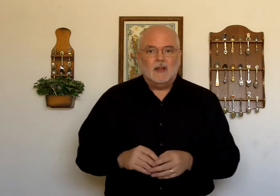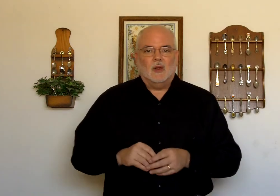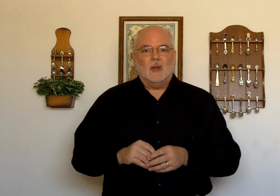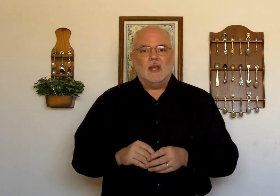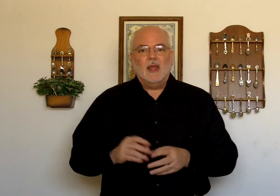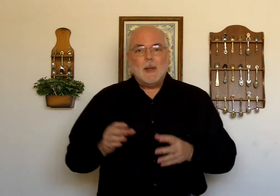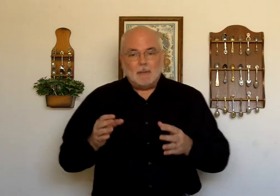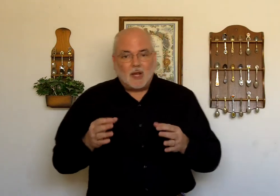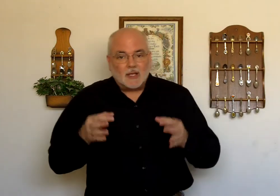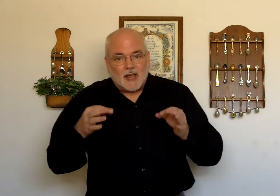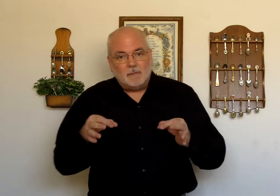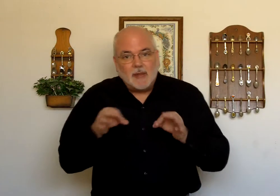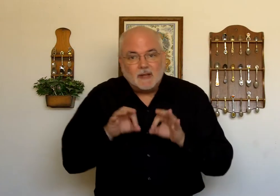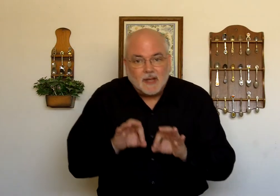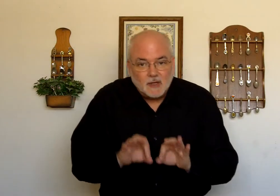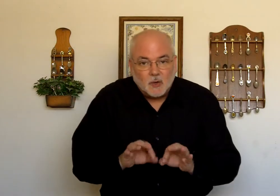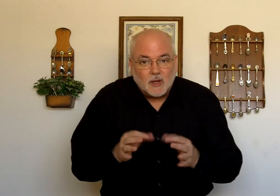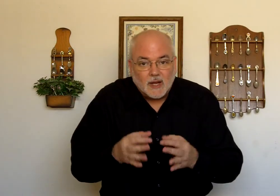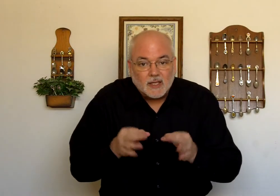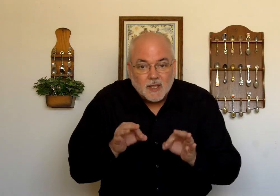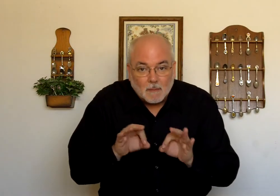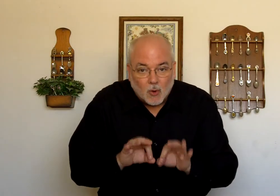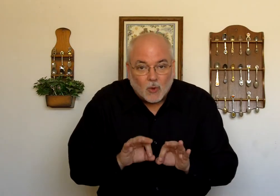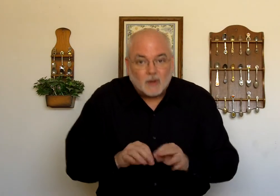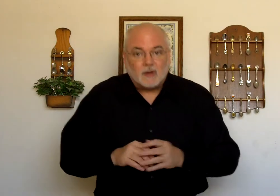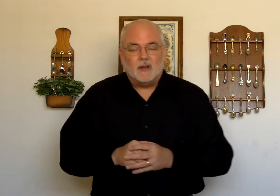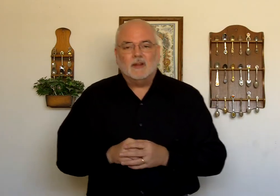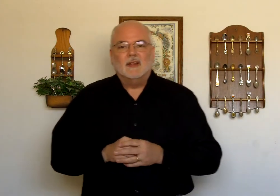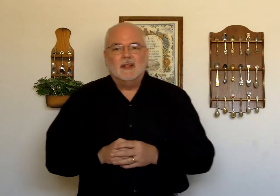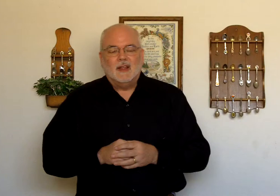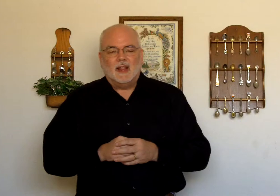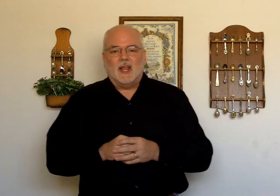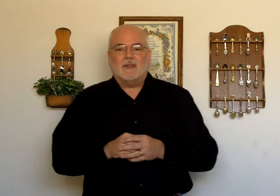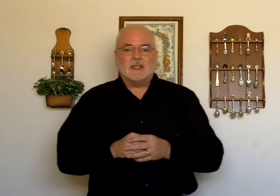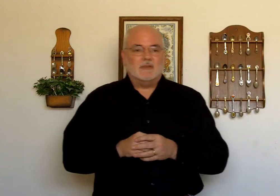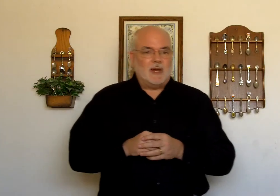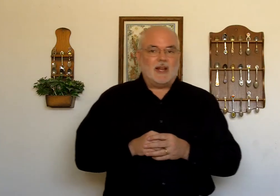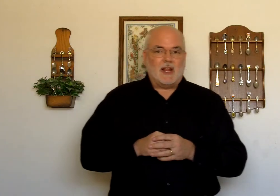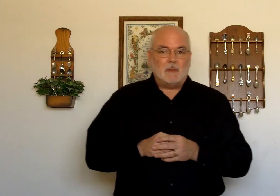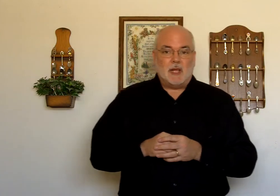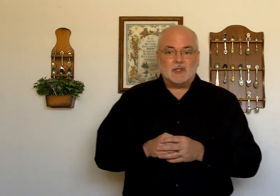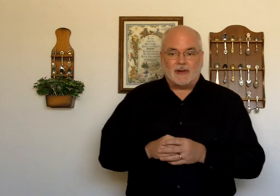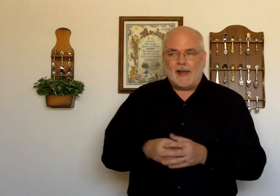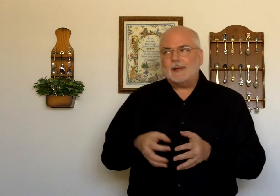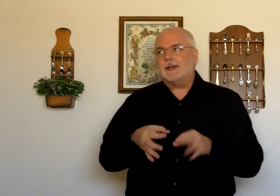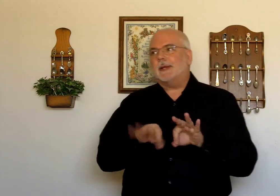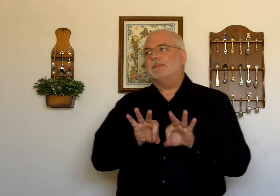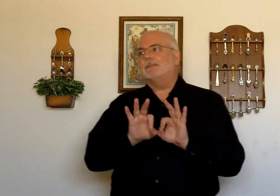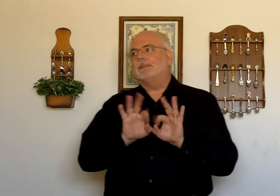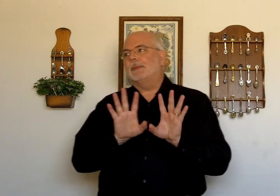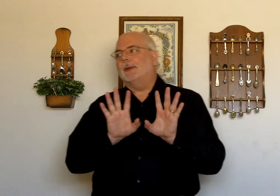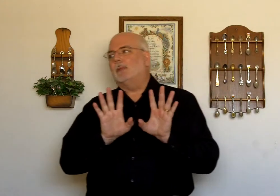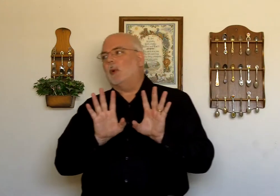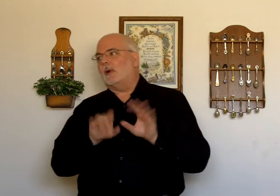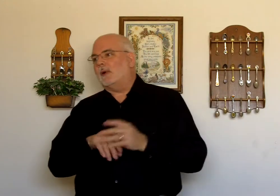Okay? Because I've bent into it. It's important. If it really... I'm being sarcastic. Important.